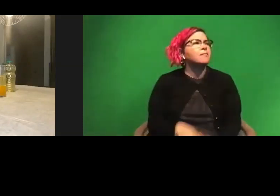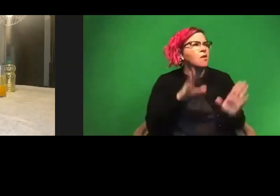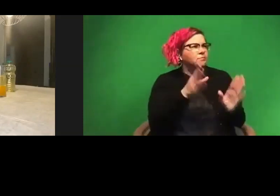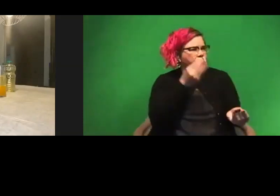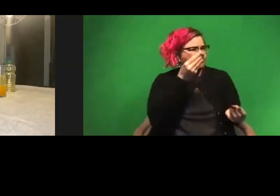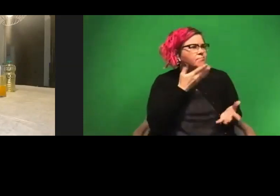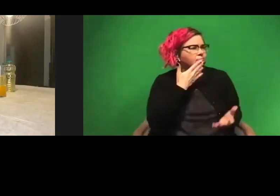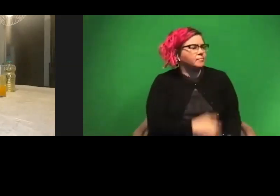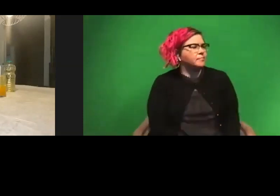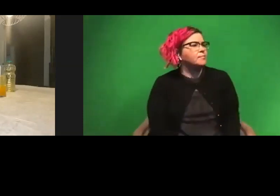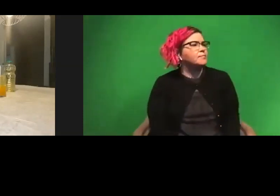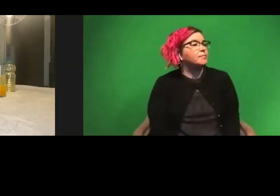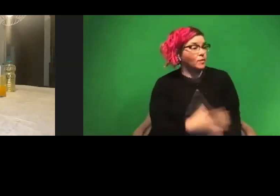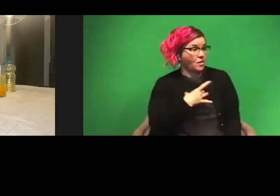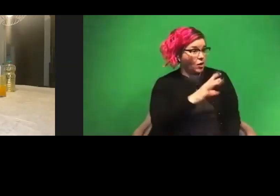it fun?